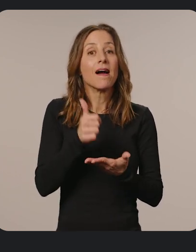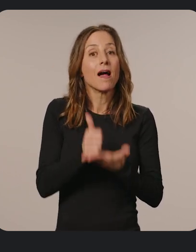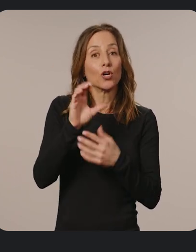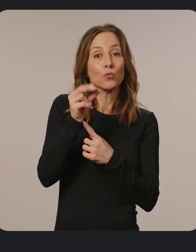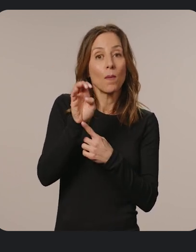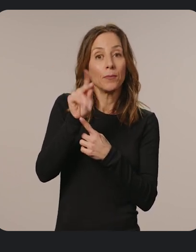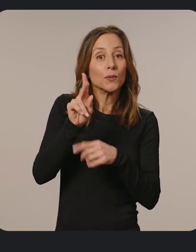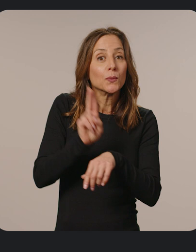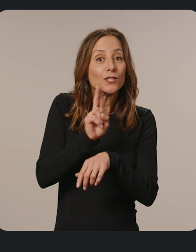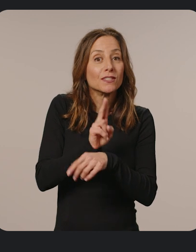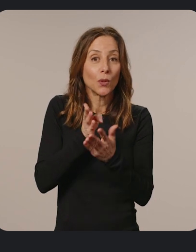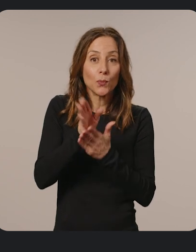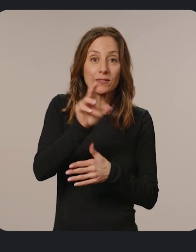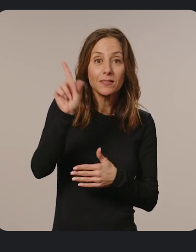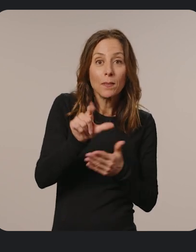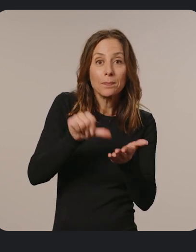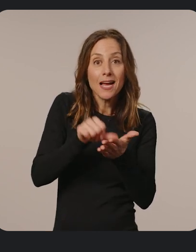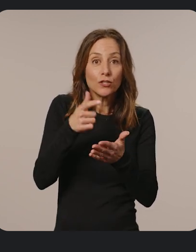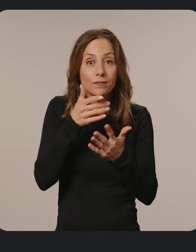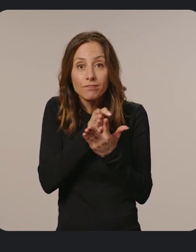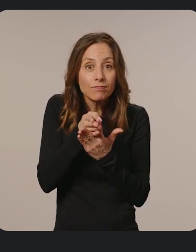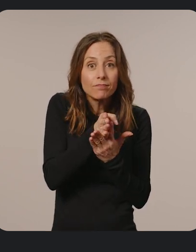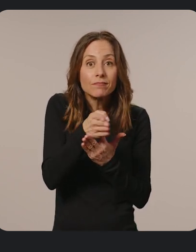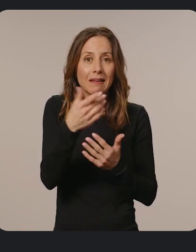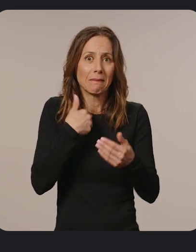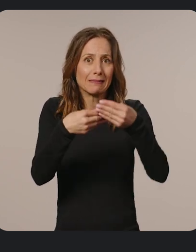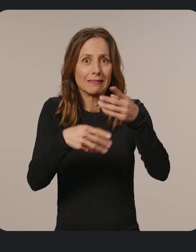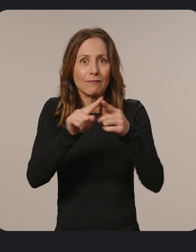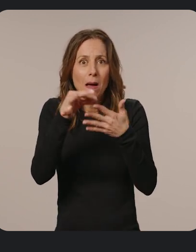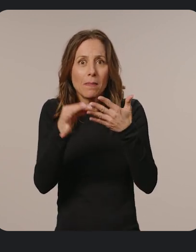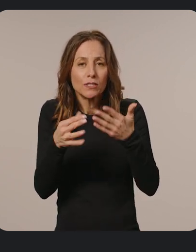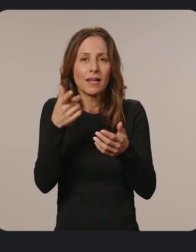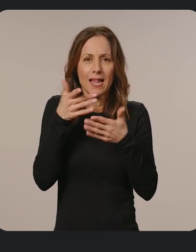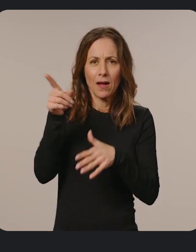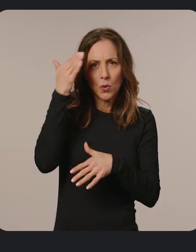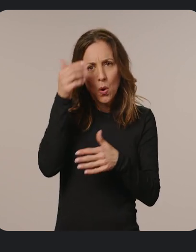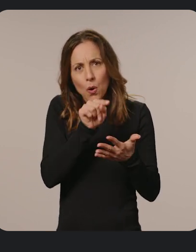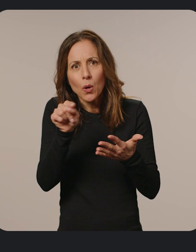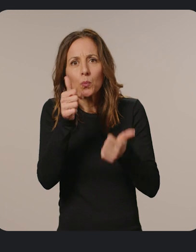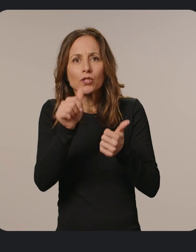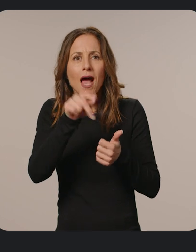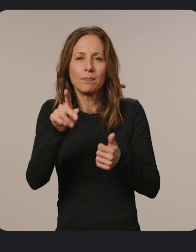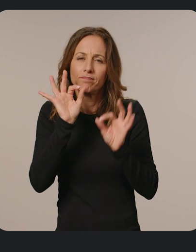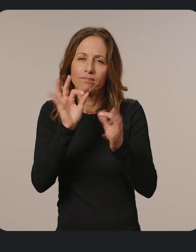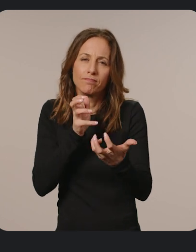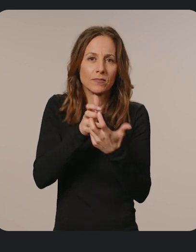help Chromebook users through your download page, where you might have many options, options, let them know which app is ideal for their